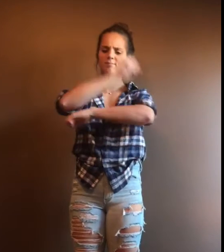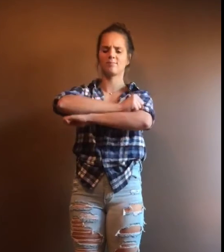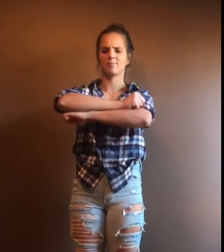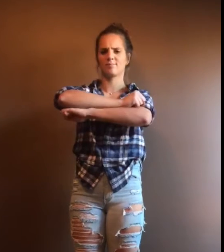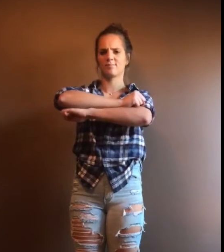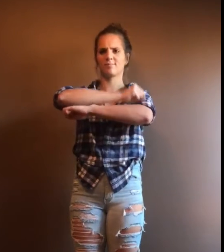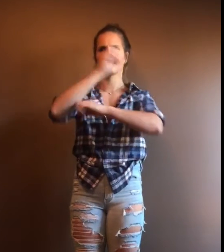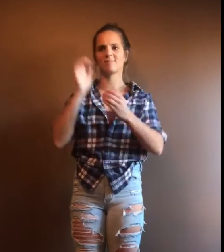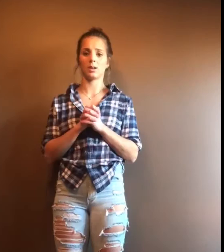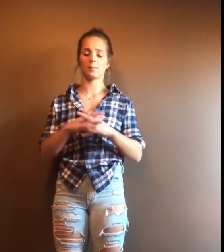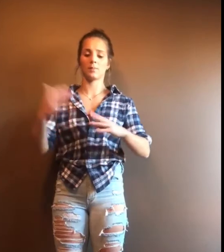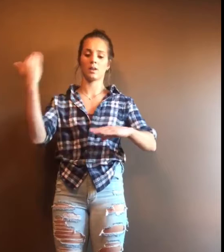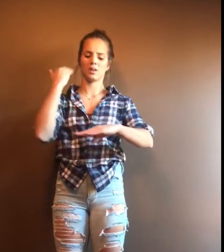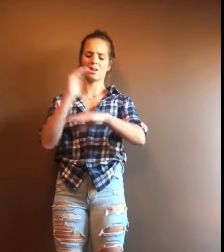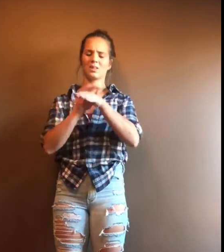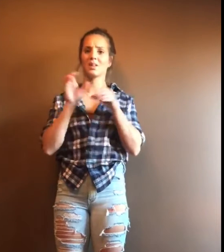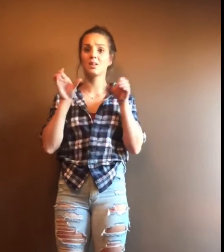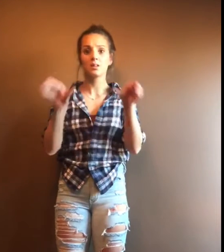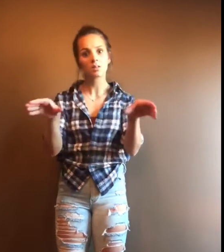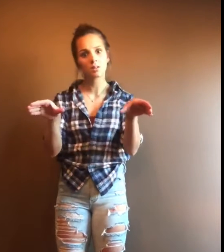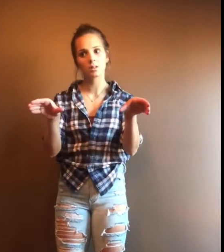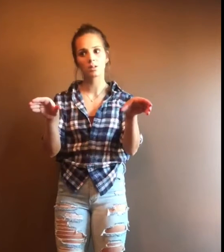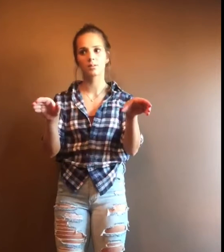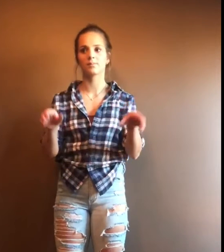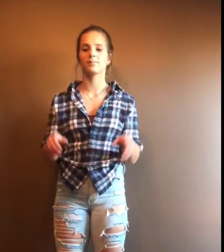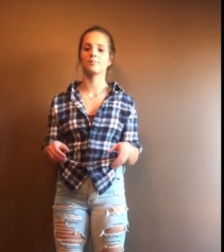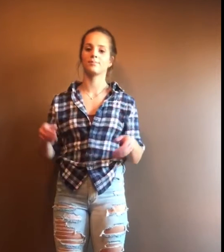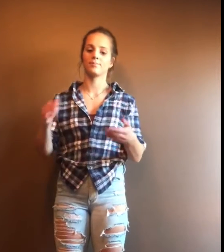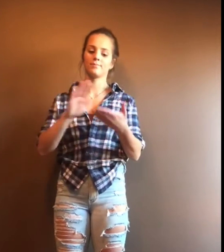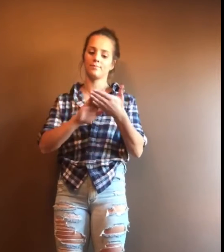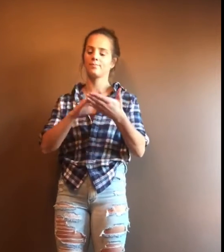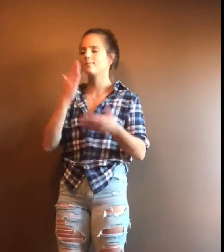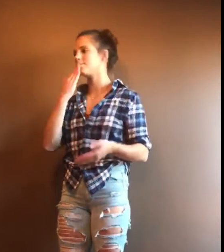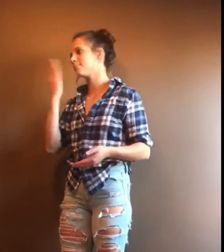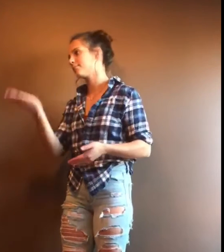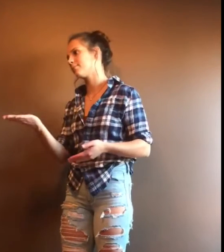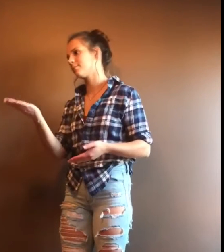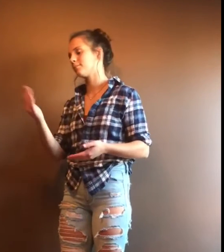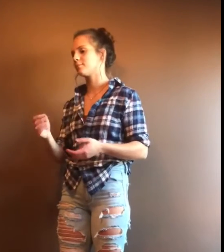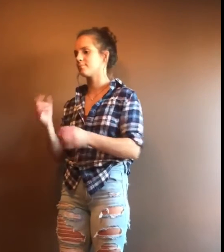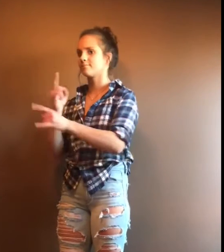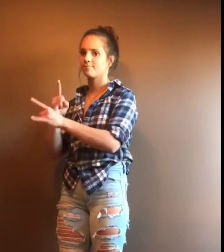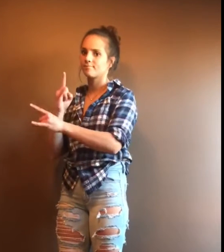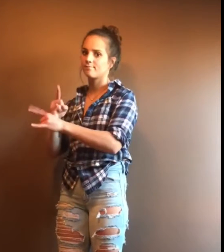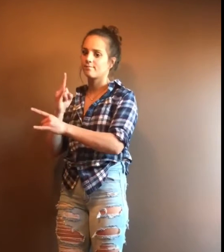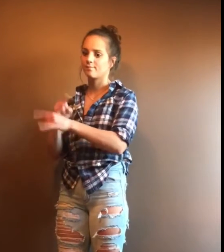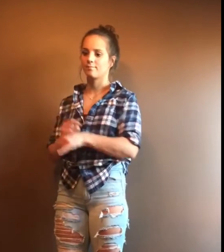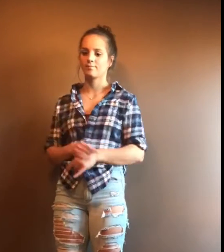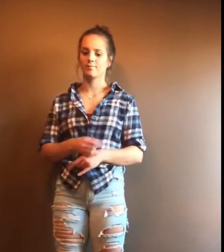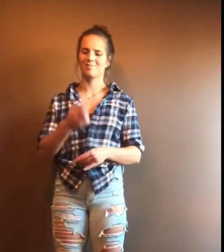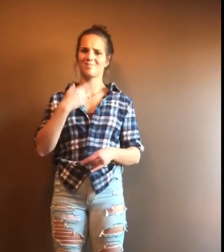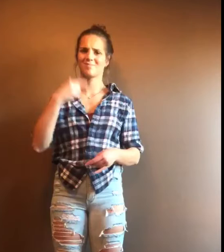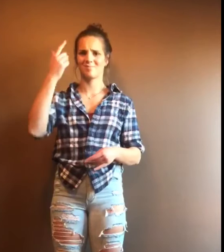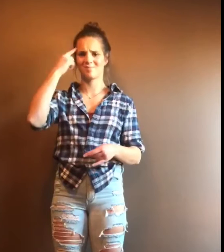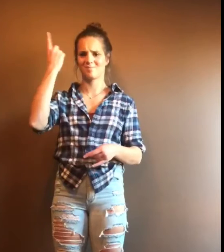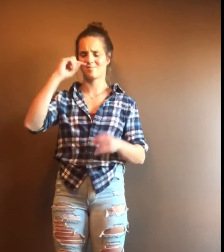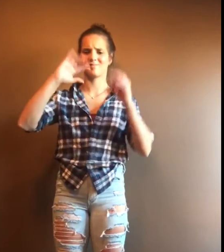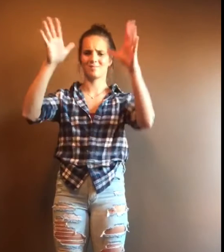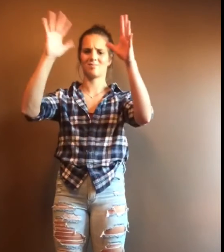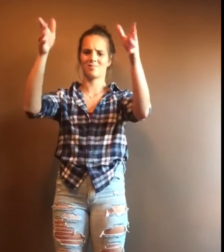again Last night police had to frisk me In the cell thanks to Bell's fine whiskey I think I said too much Like, do